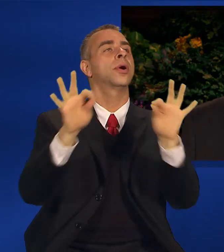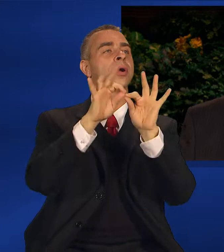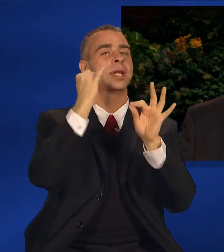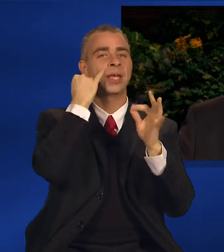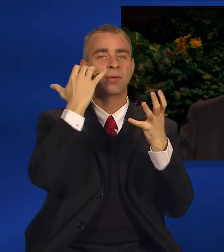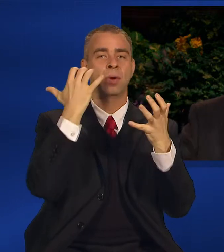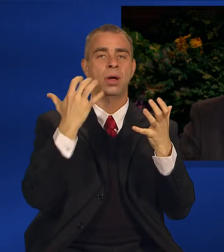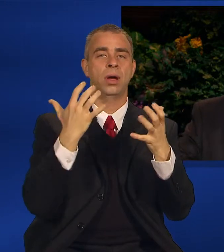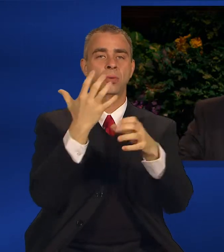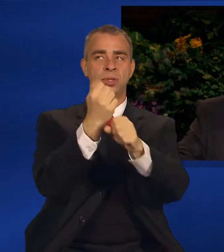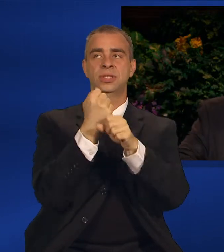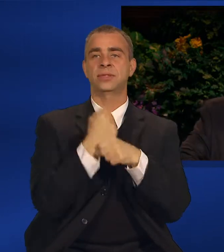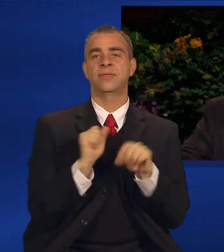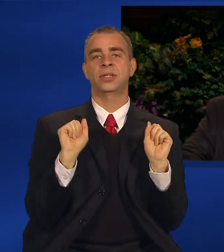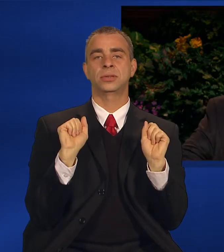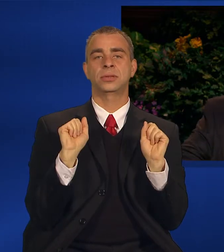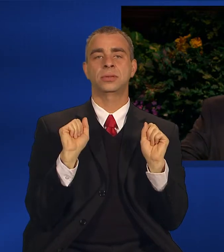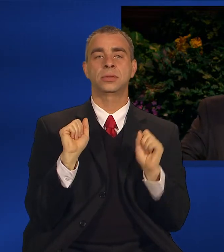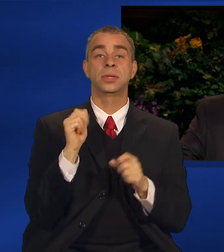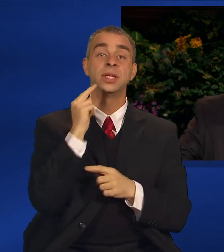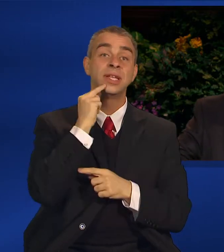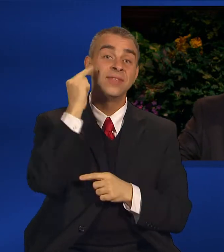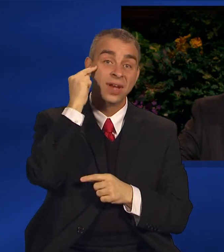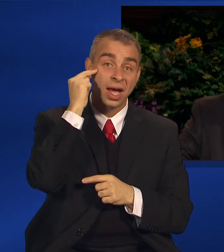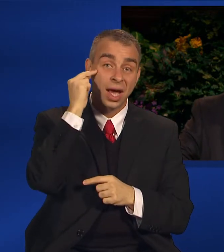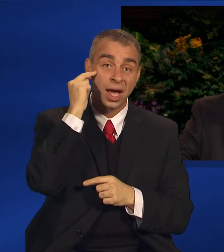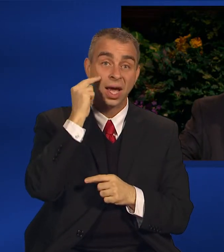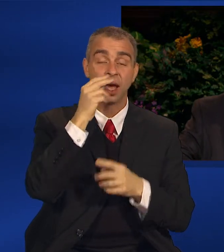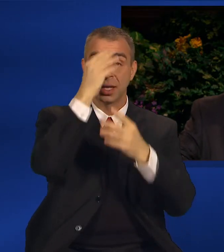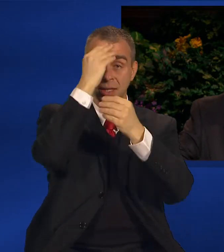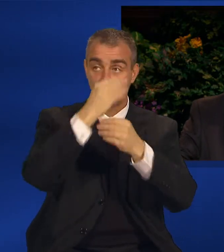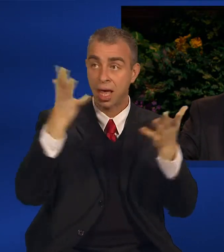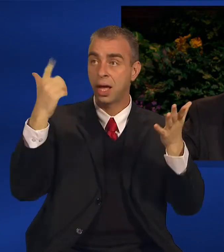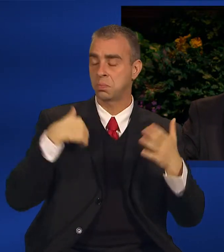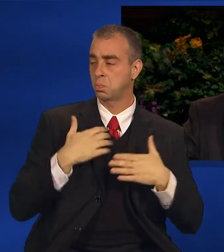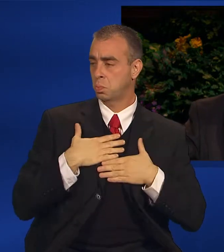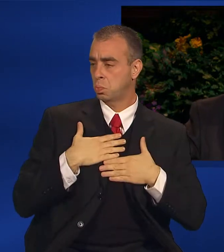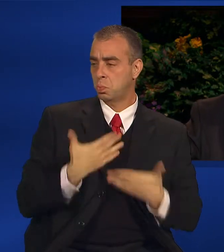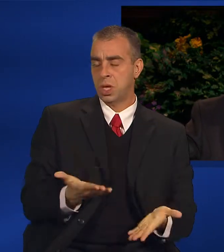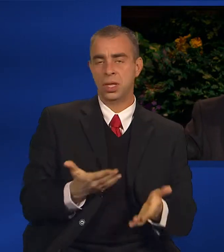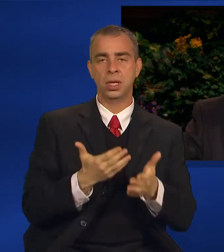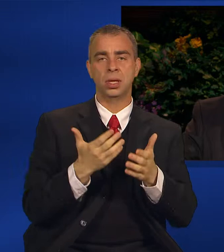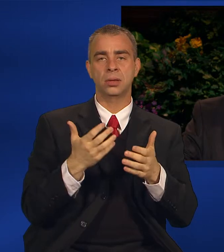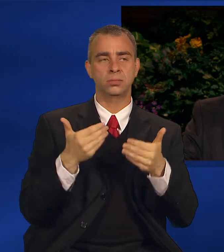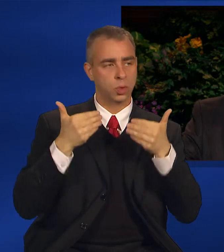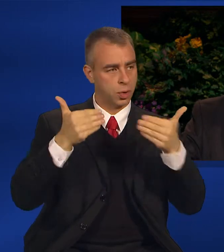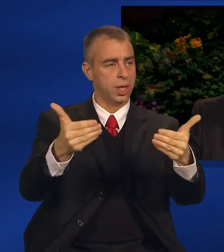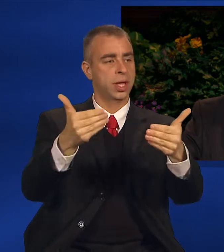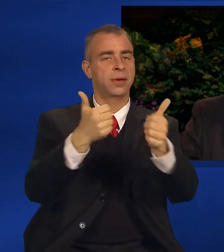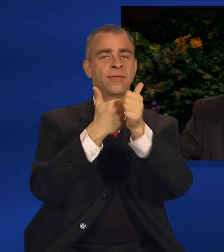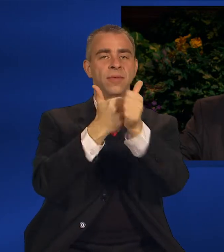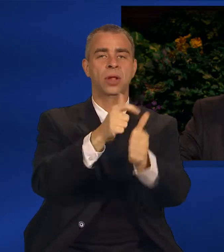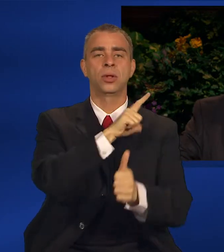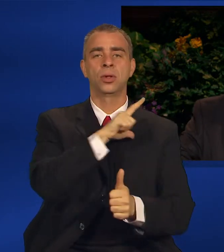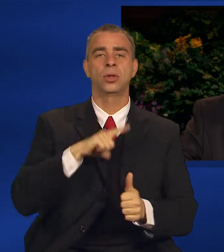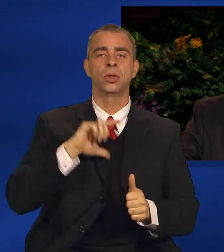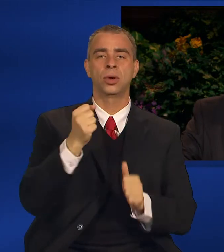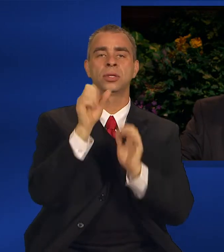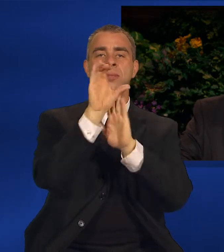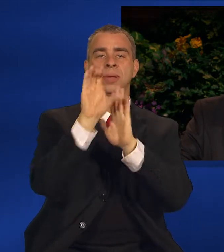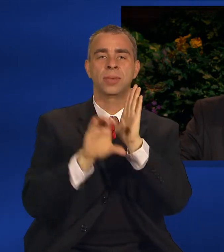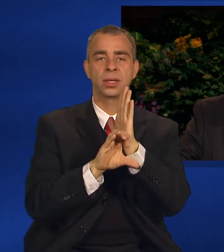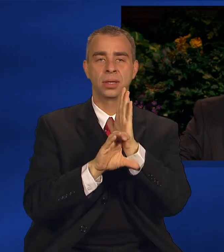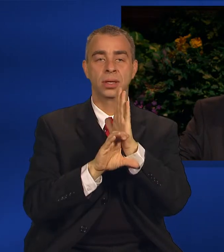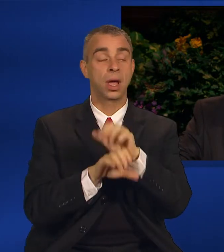Nephi declared, I will go and do the things which the Lord hath commanded. Though others faltered